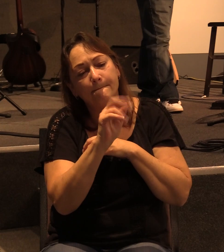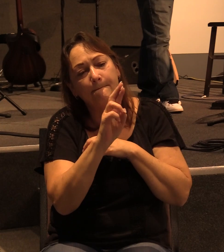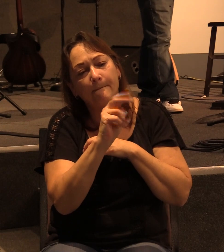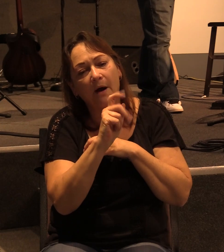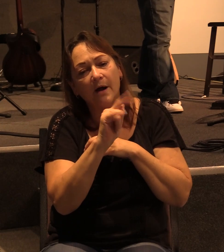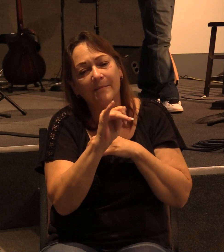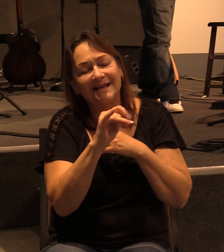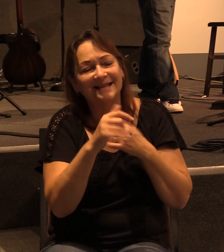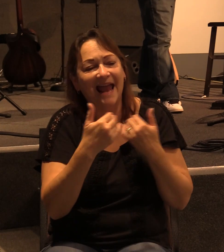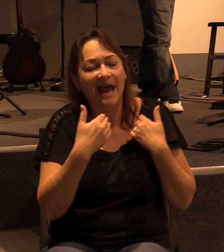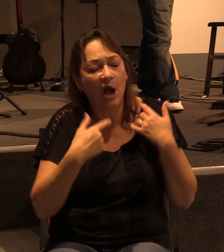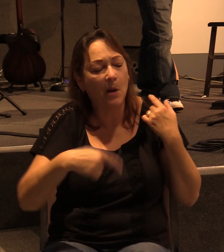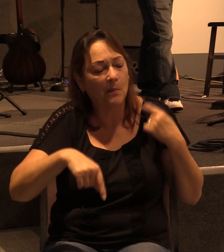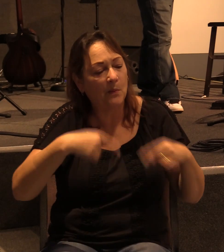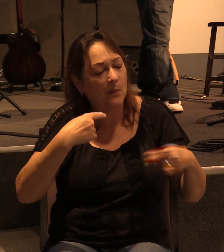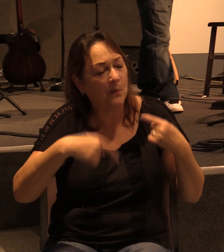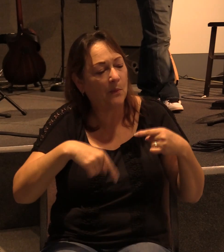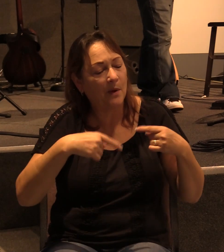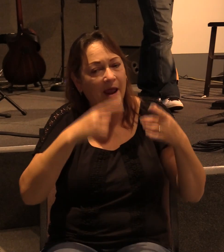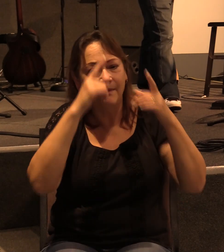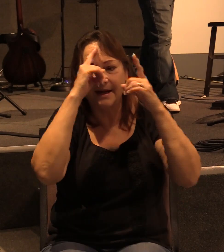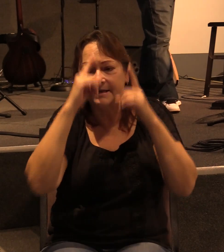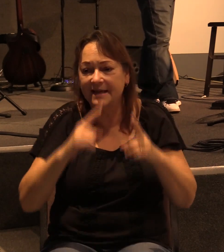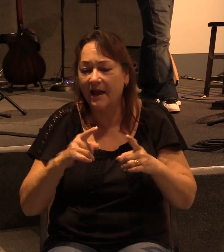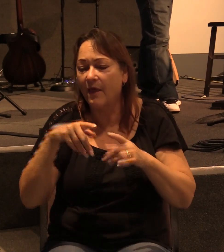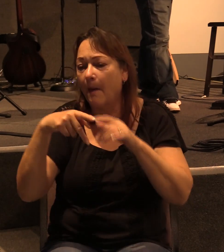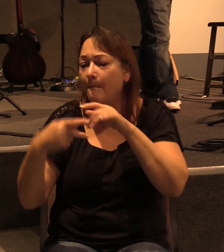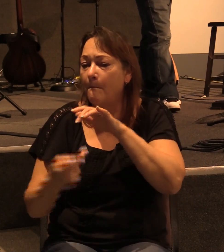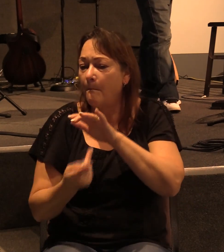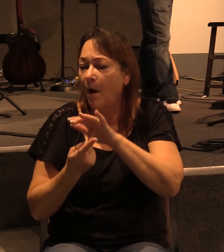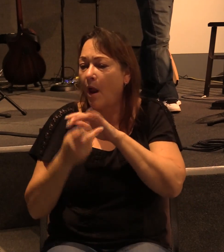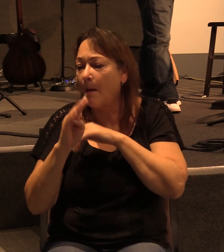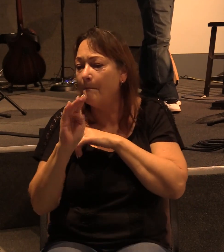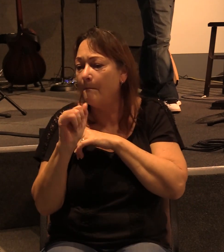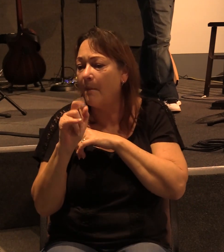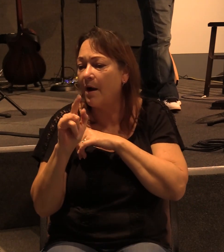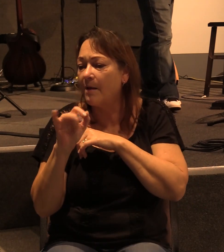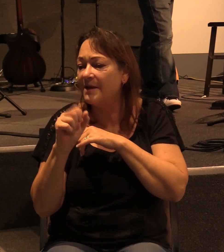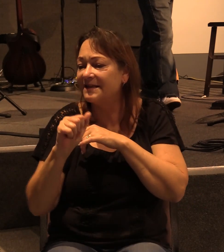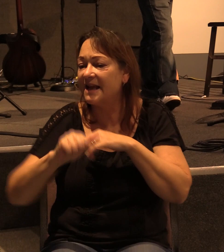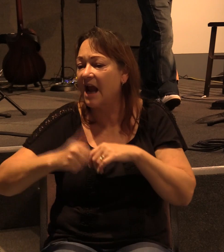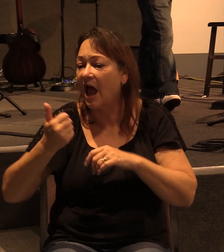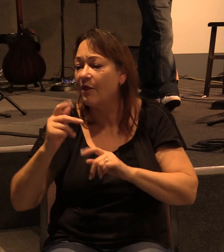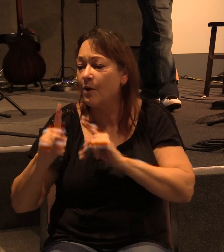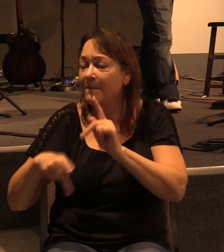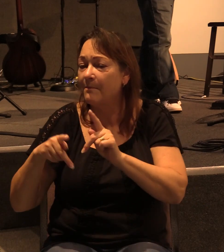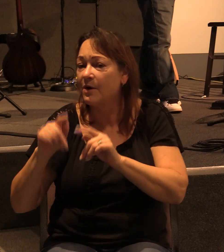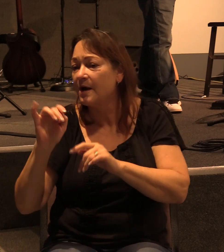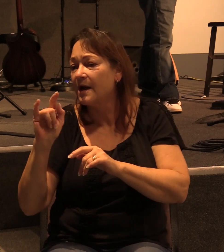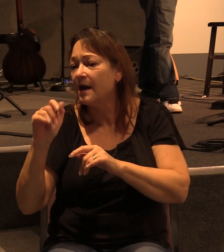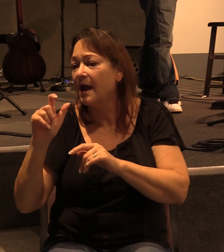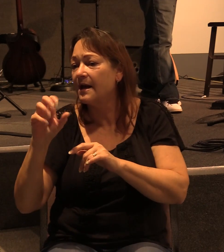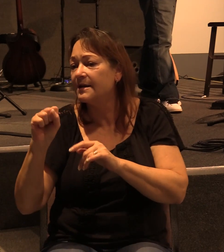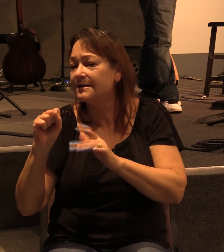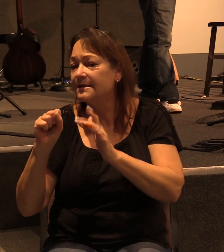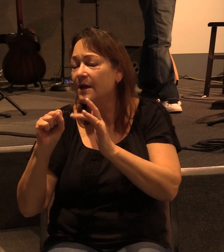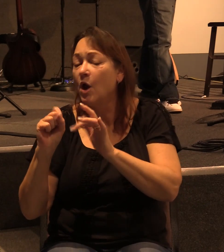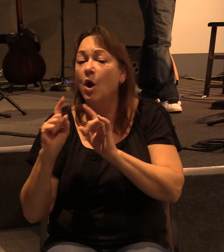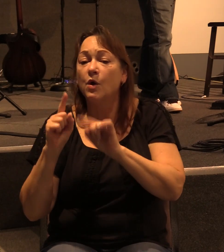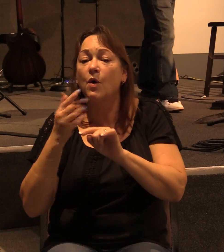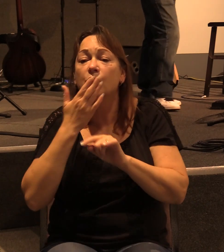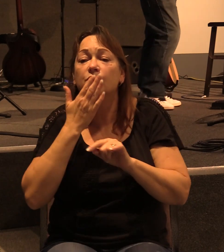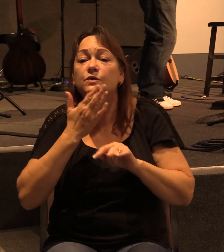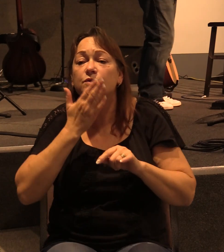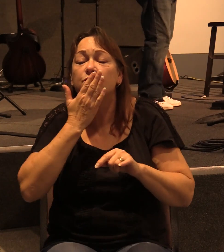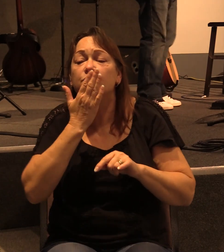dispute with them, they determined that Paul and Barnabas and certain others of them, Titus, go up to Jerusalem